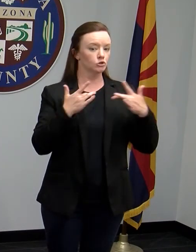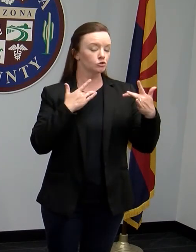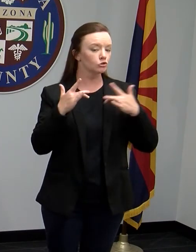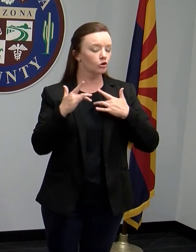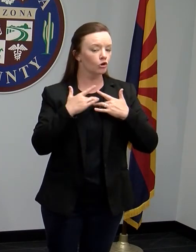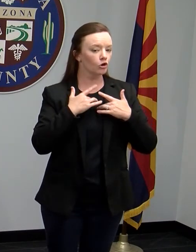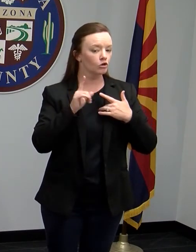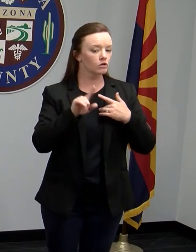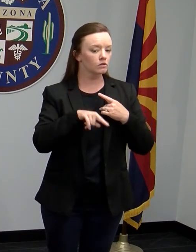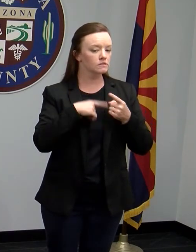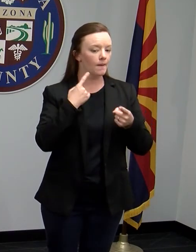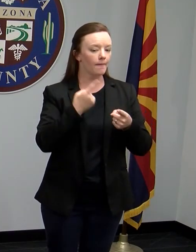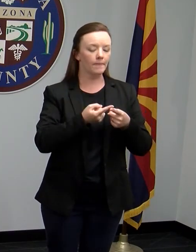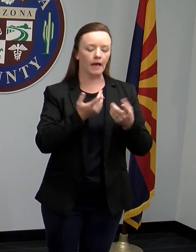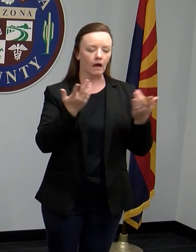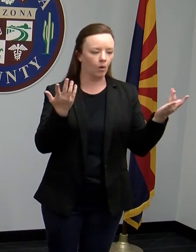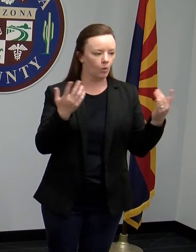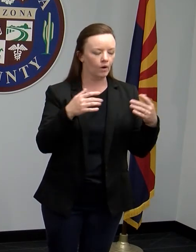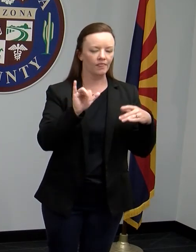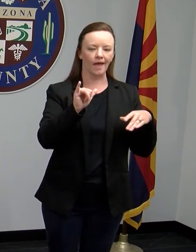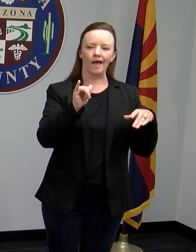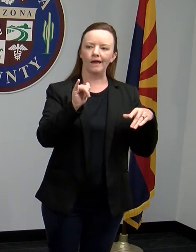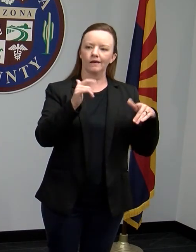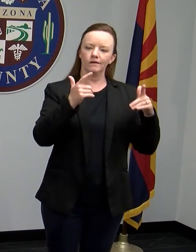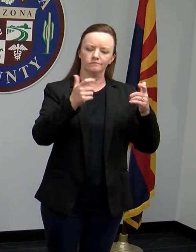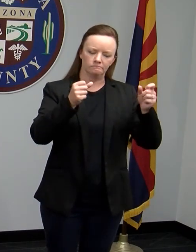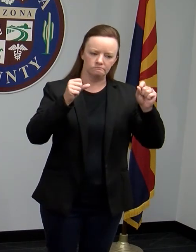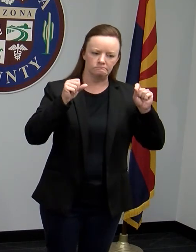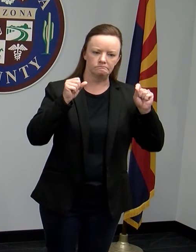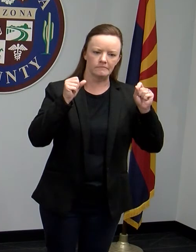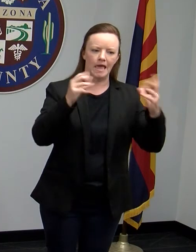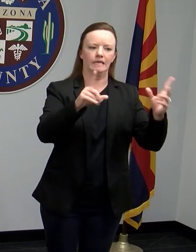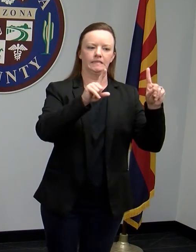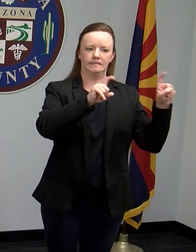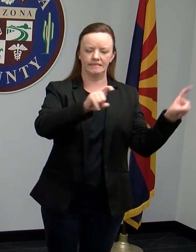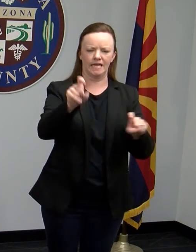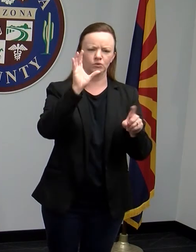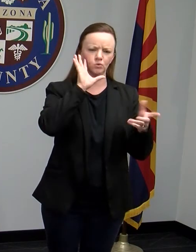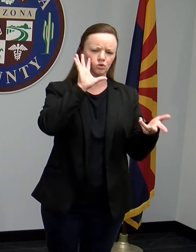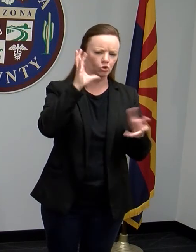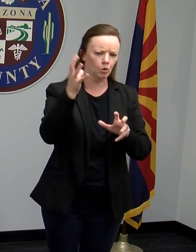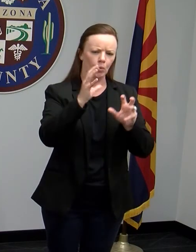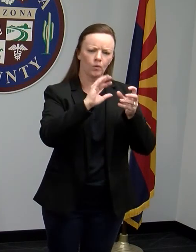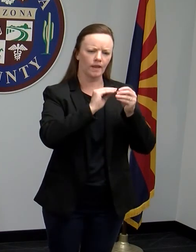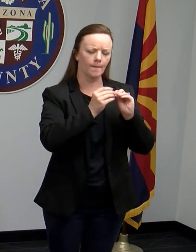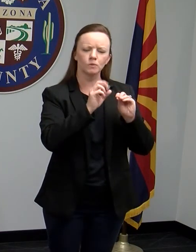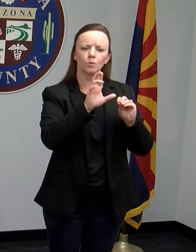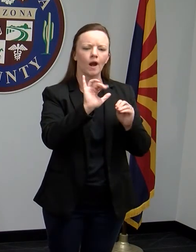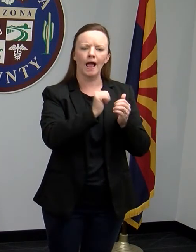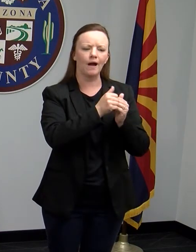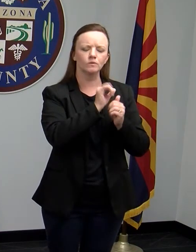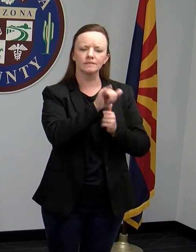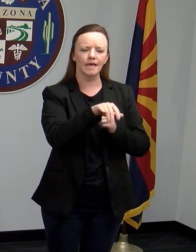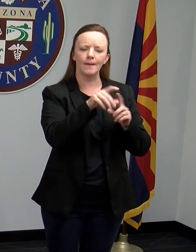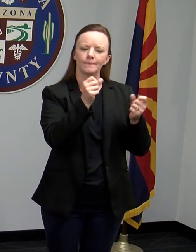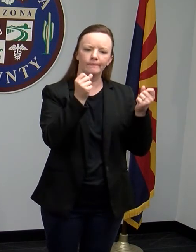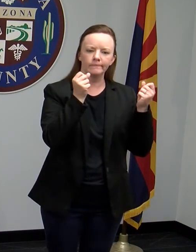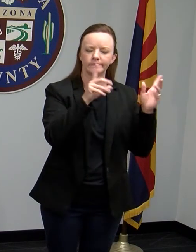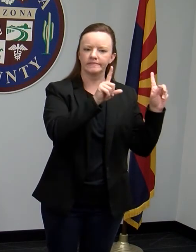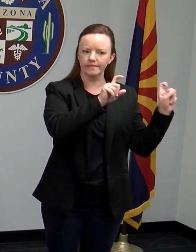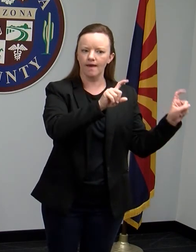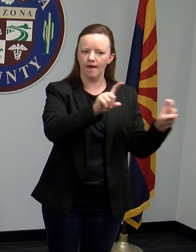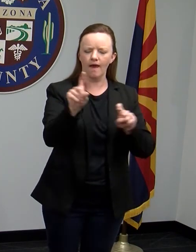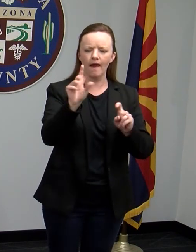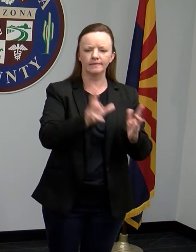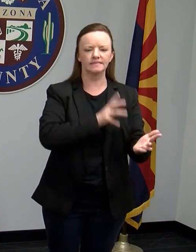that somehow some sort of mass testing is going to skew the numbers, or how does this mass testing blitz fit into the